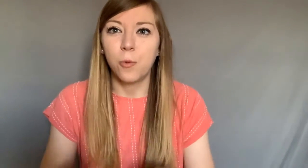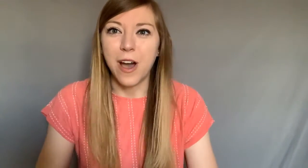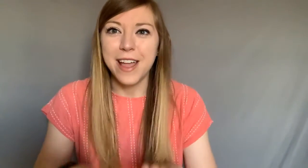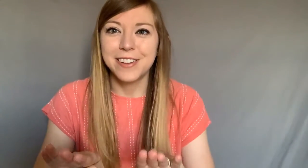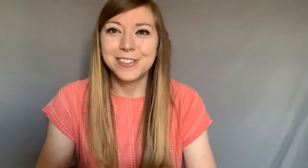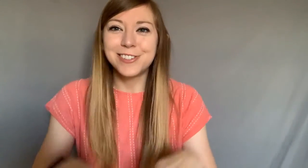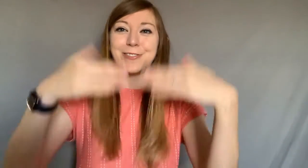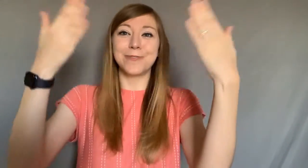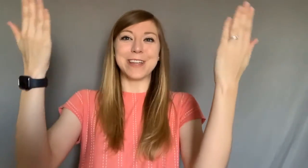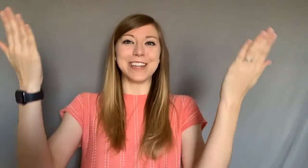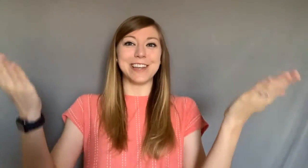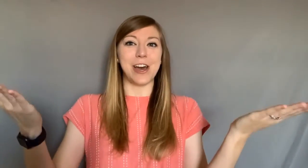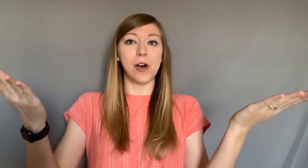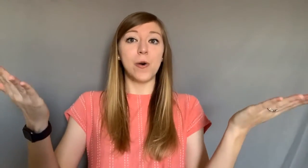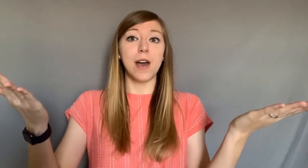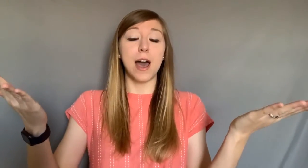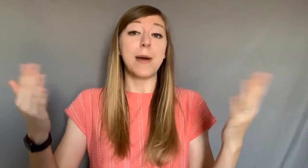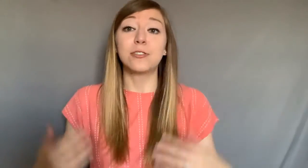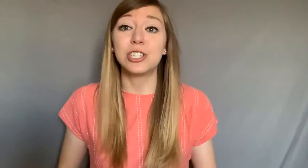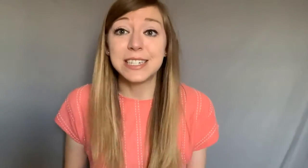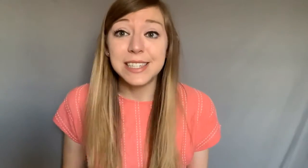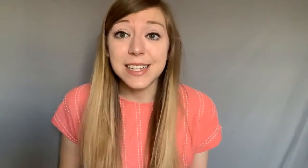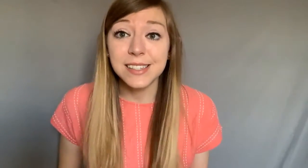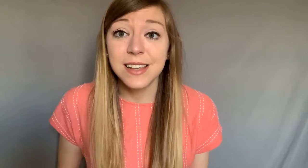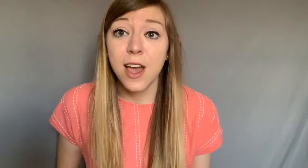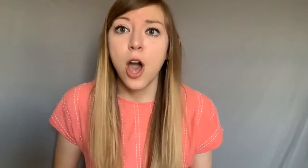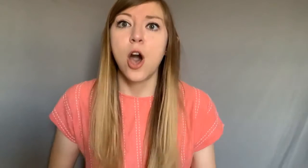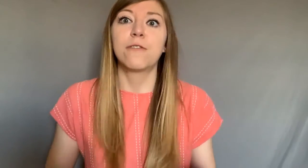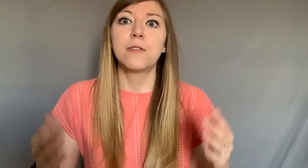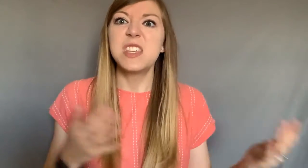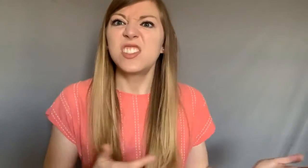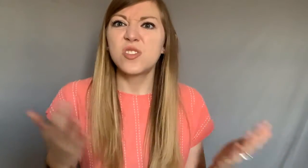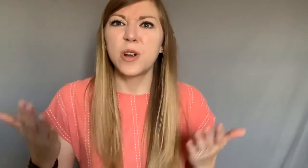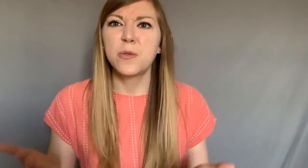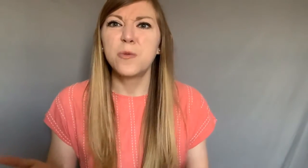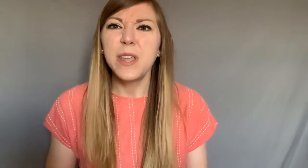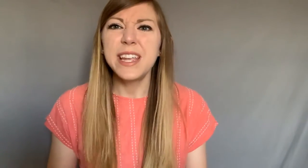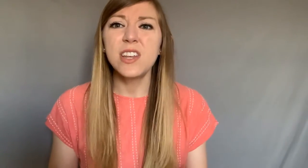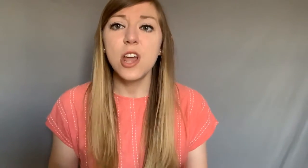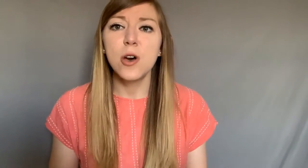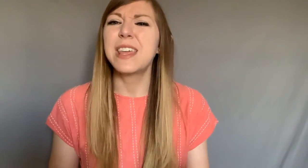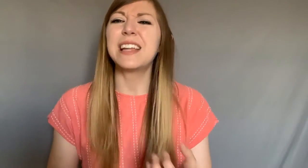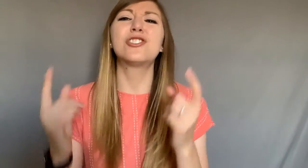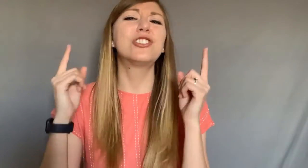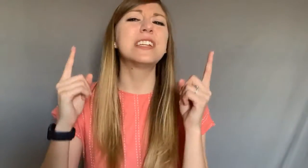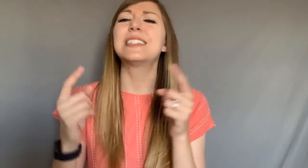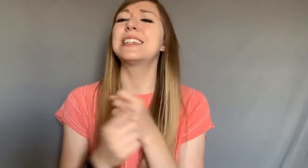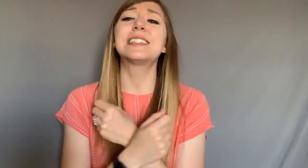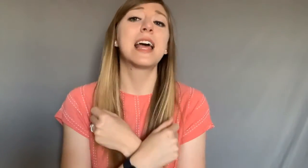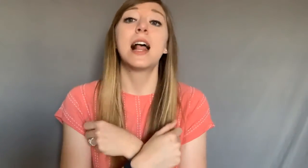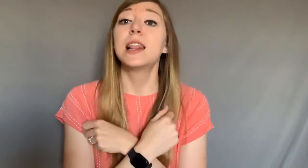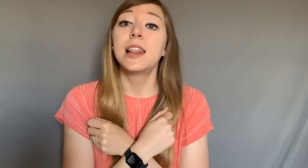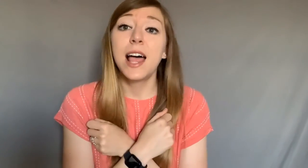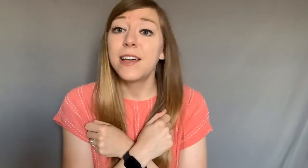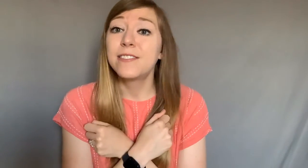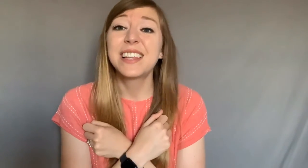what do we know about Jesus from this story we know that Jesus loves